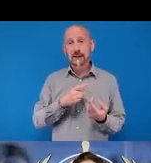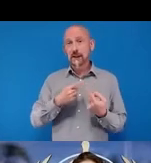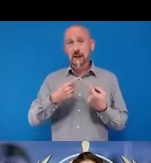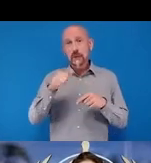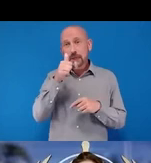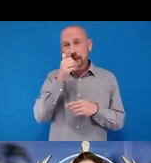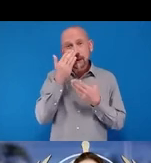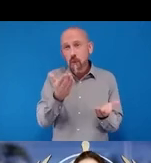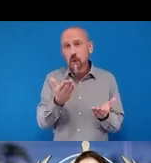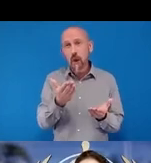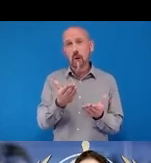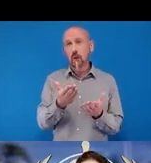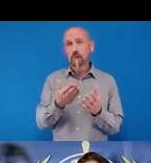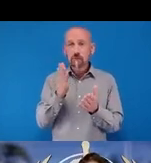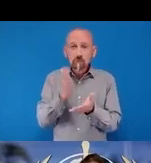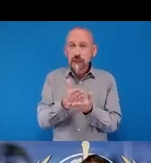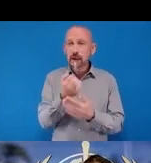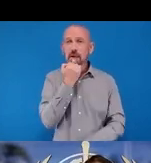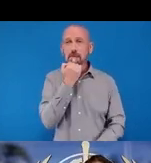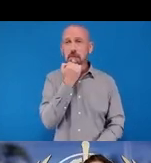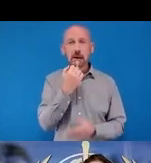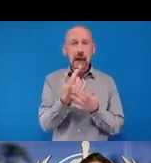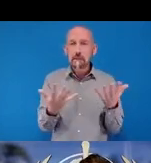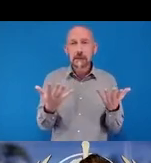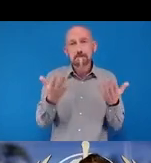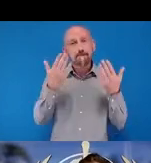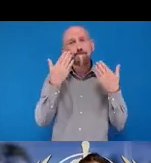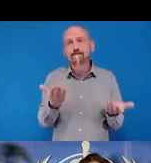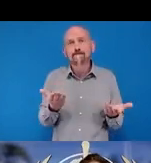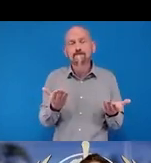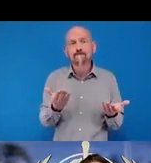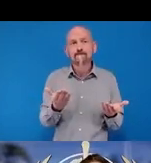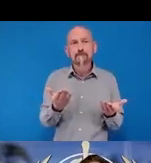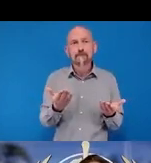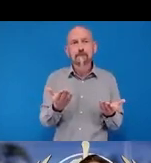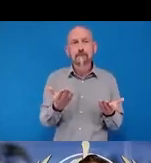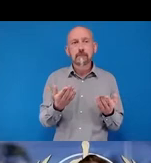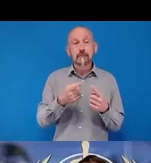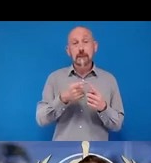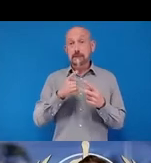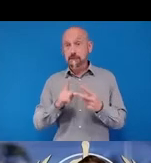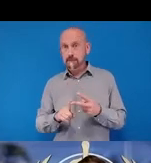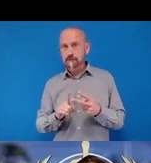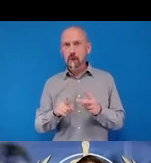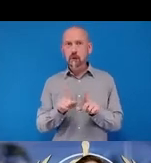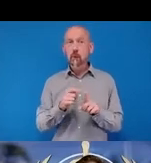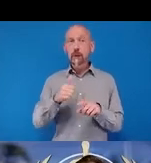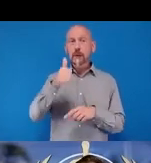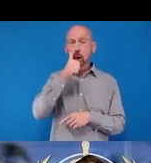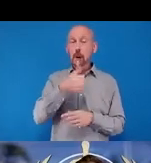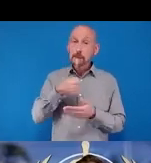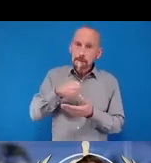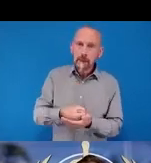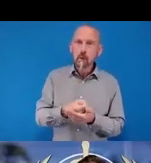real number. Alakos also. Alakos that at least 1 billion people have a vision